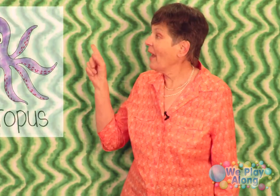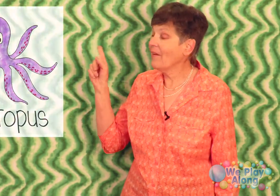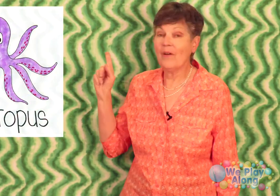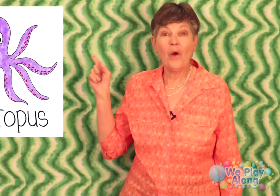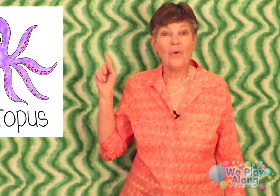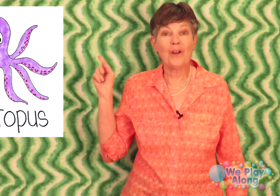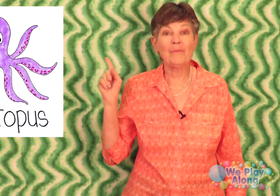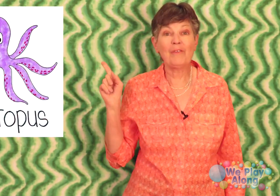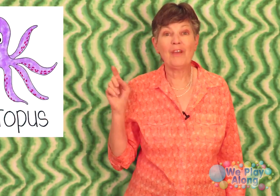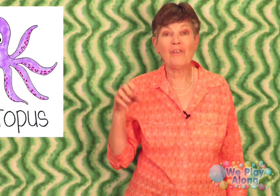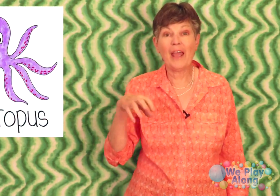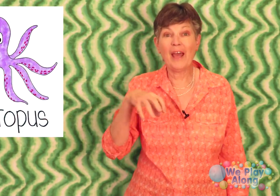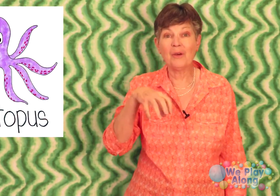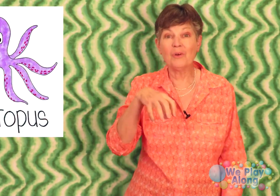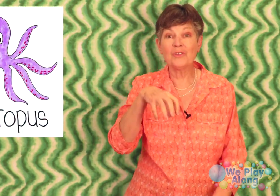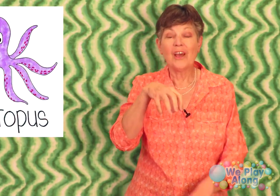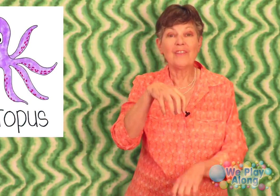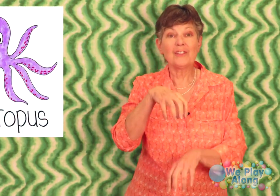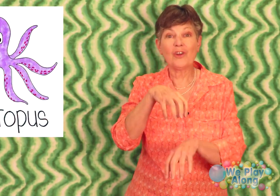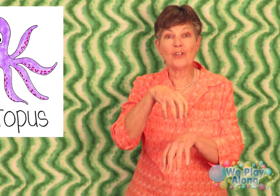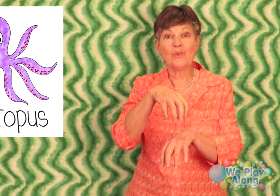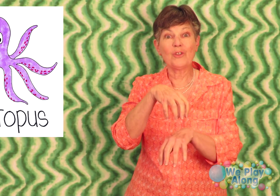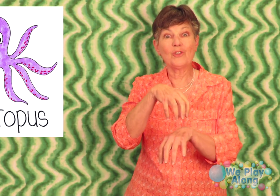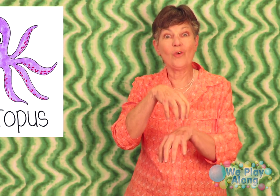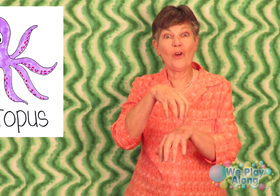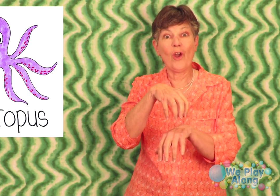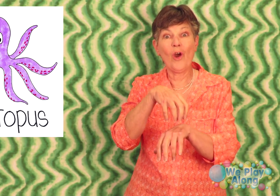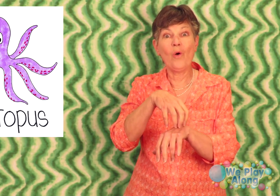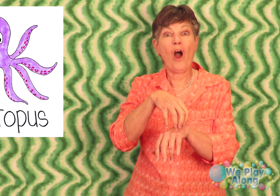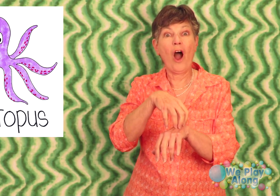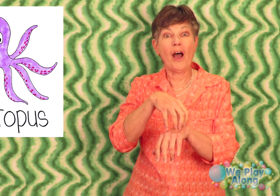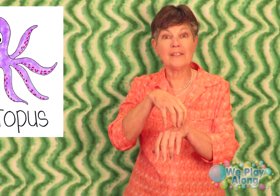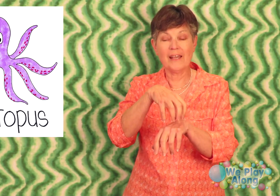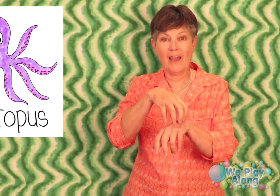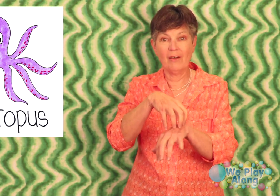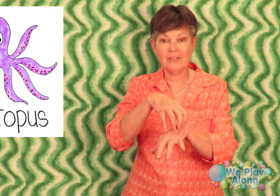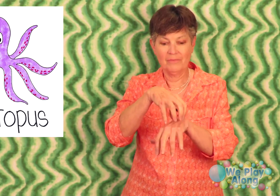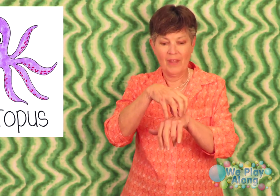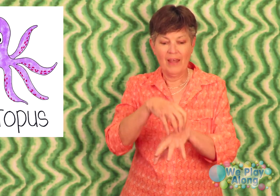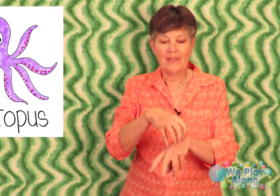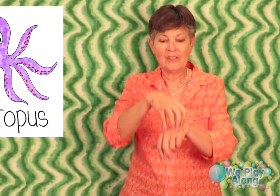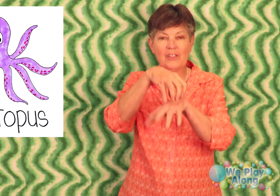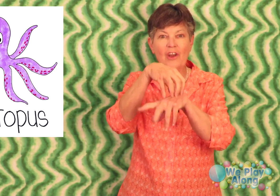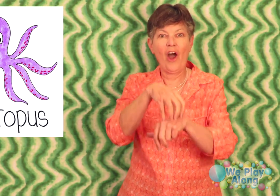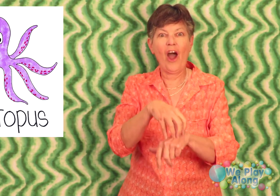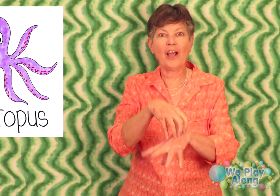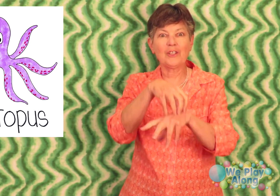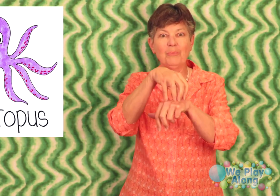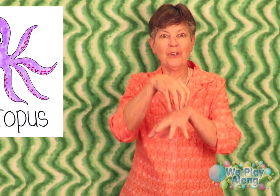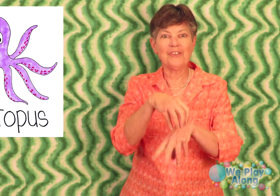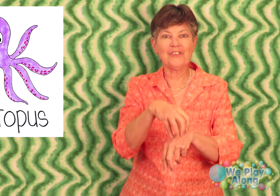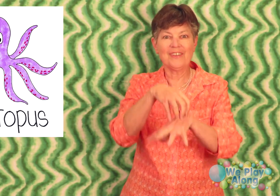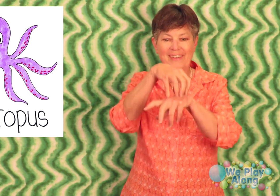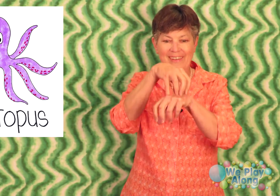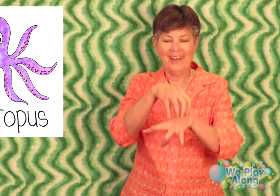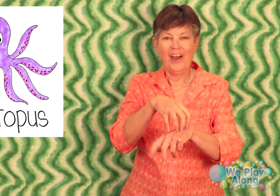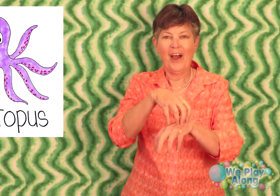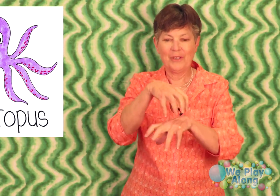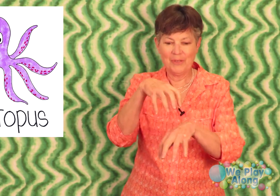have one of my favorite animals that starts with a short oh ah sound this is an octopus octopus